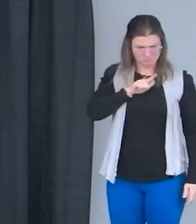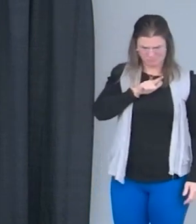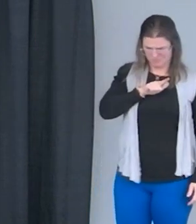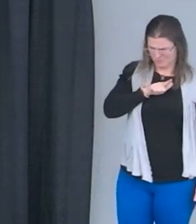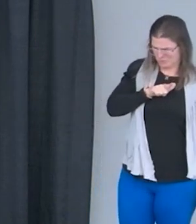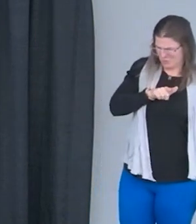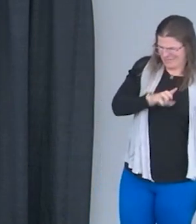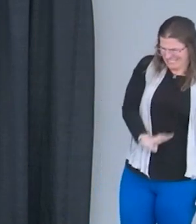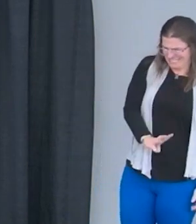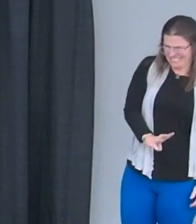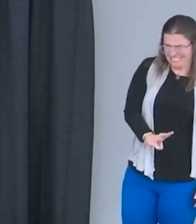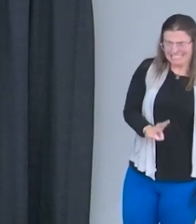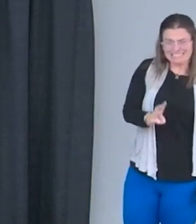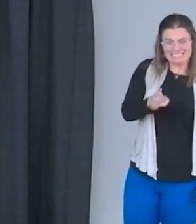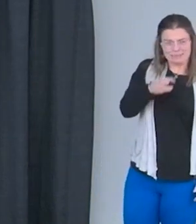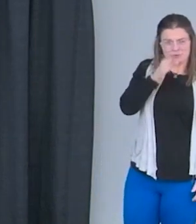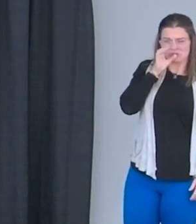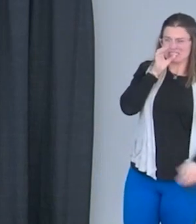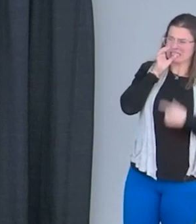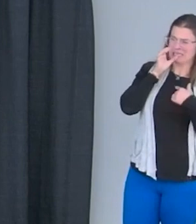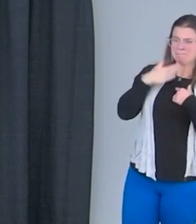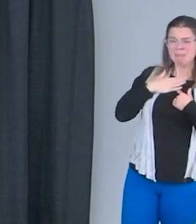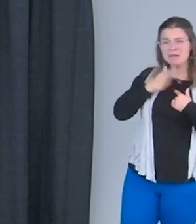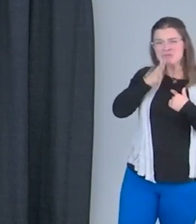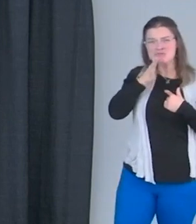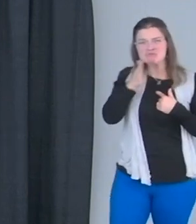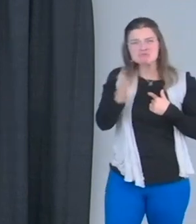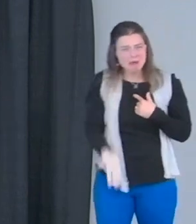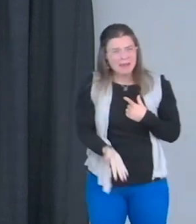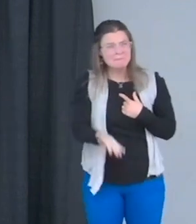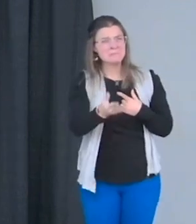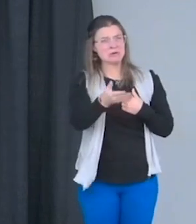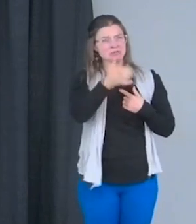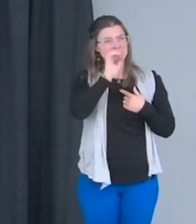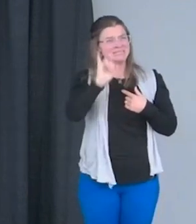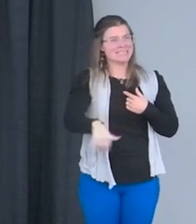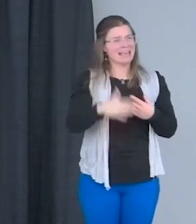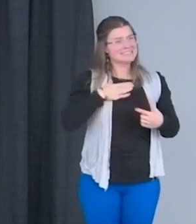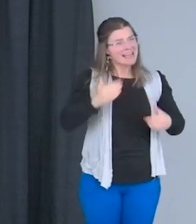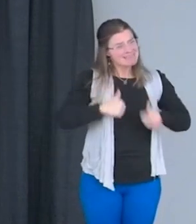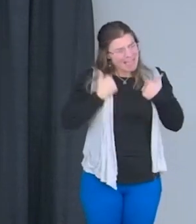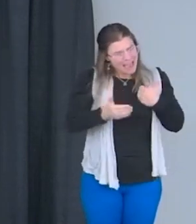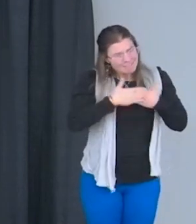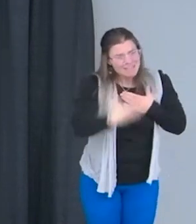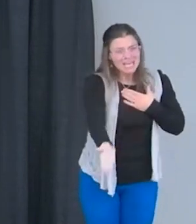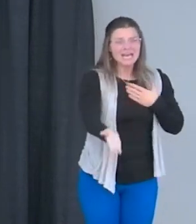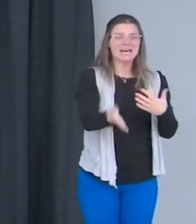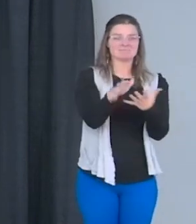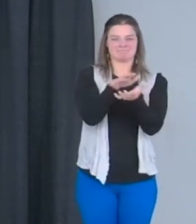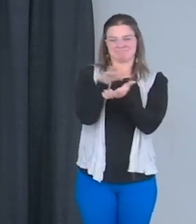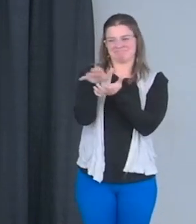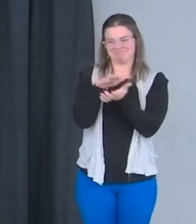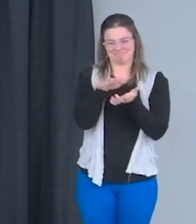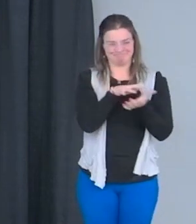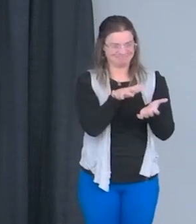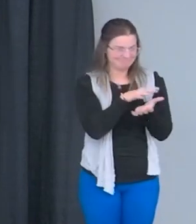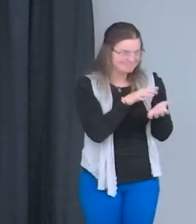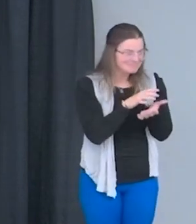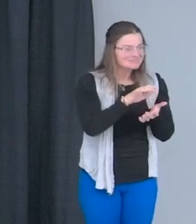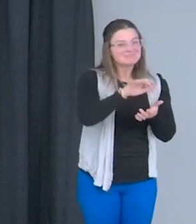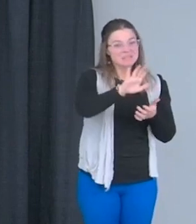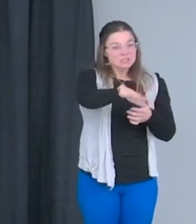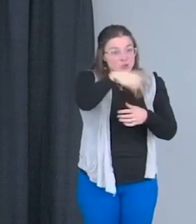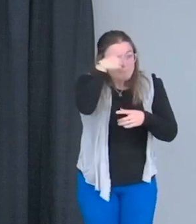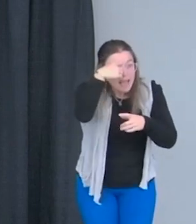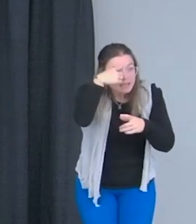at this time. I'm like, this is how life going to be. You know, like, and again, it's the mindset,